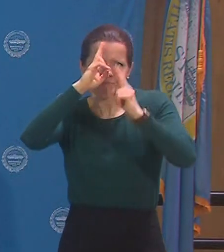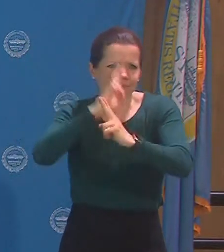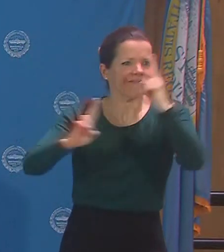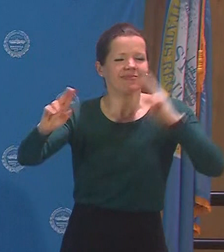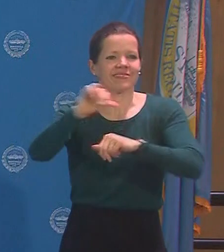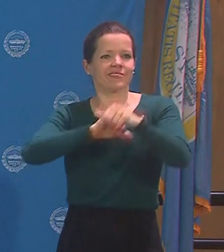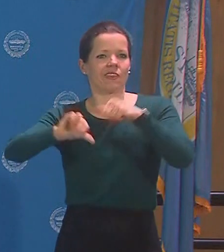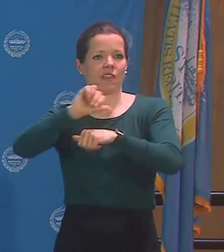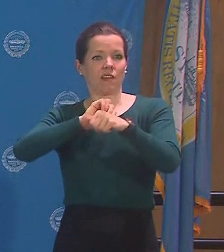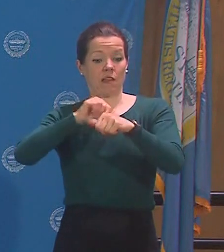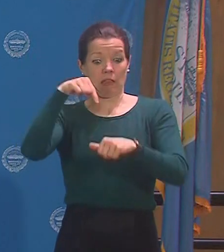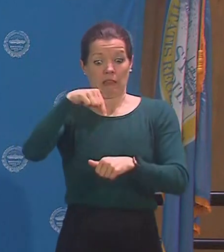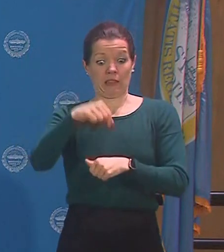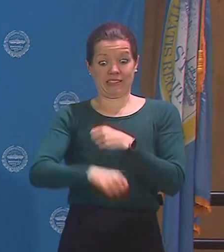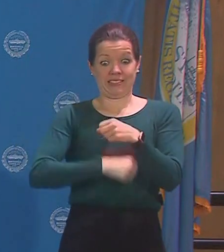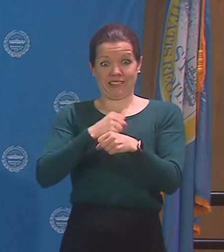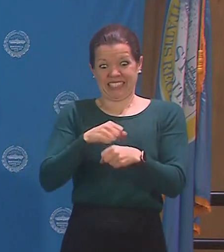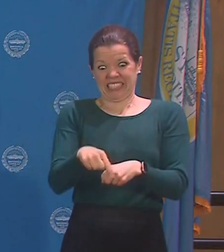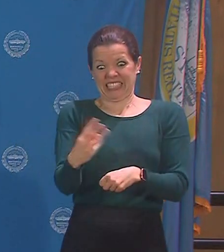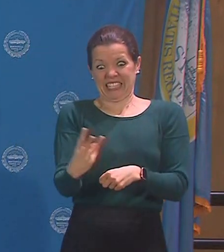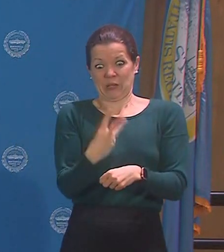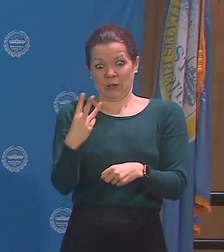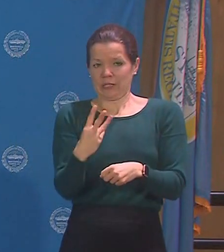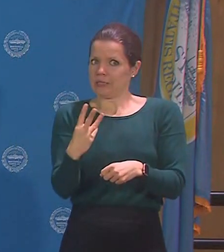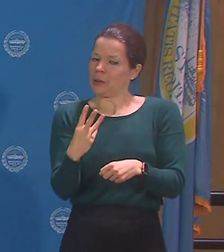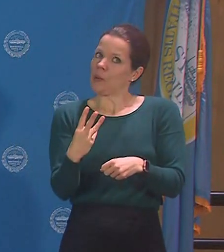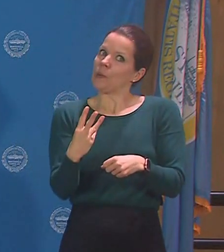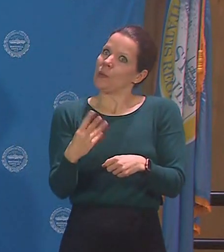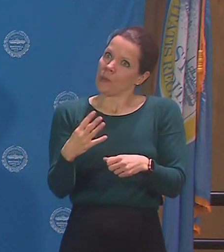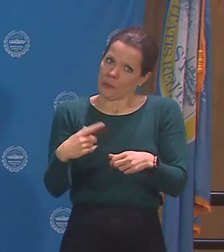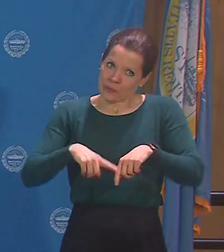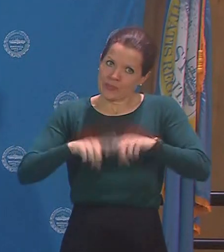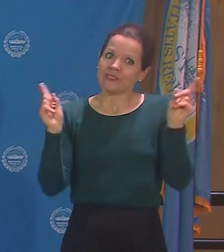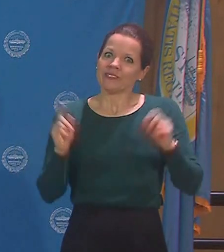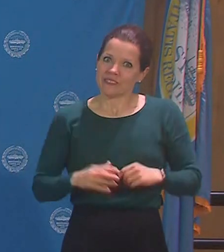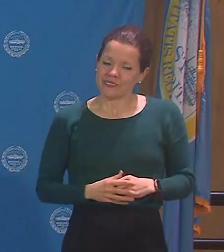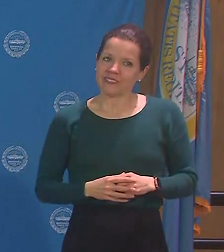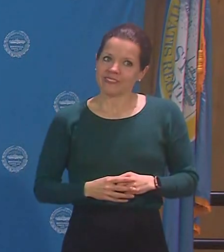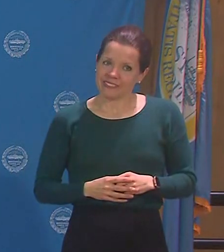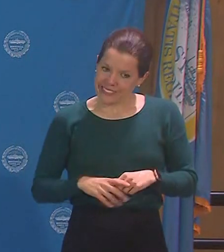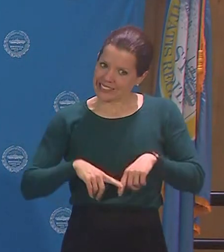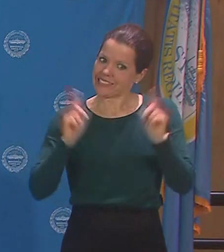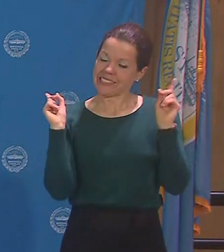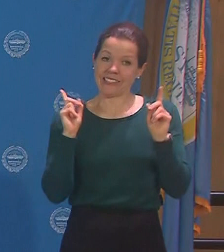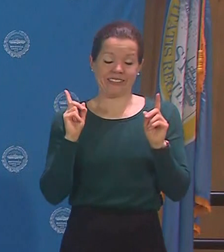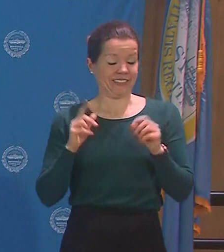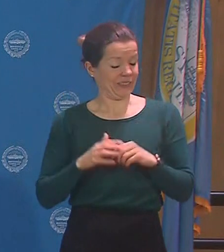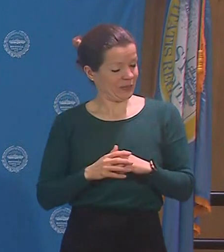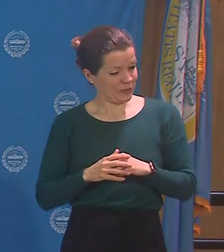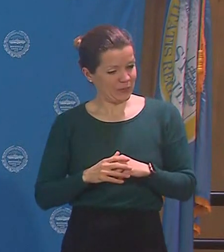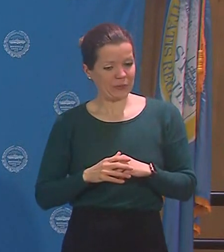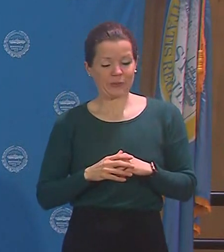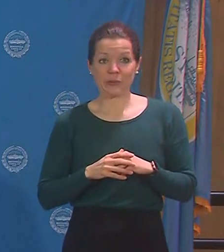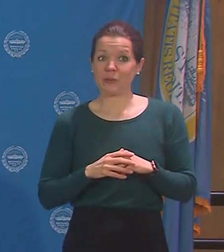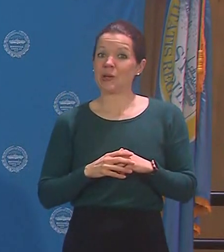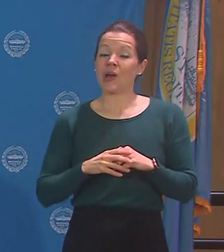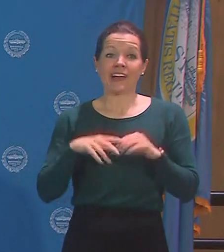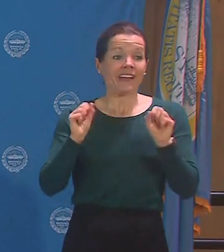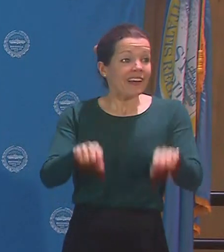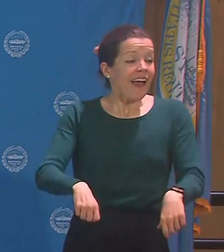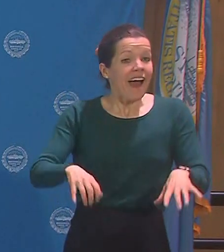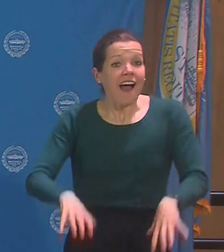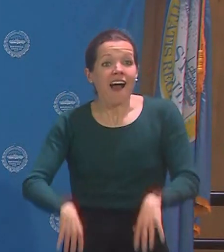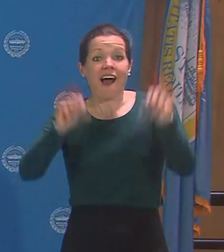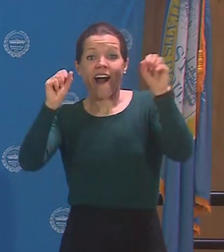our resilience as a city and as a people. This year's one Boston day is certainly going to look a lot different. We won't be able to